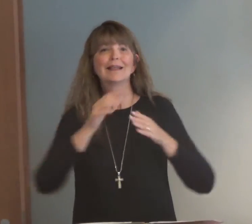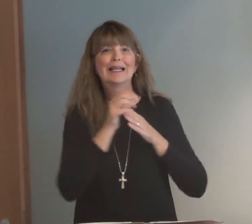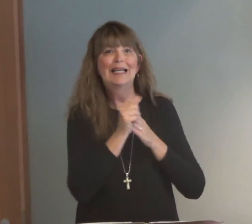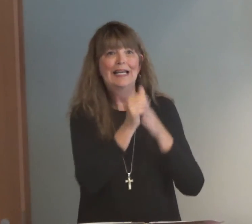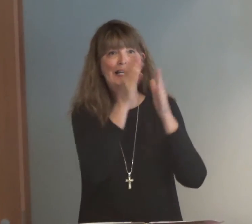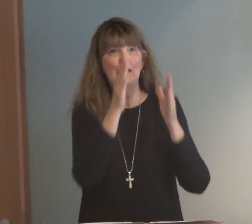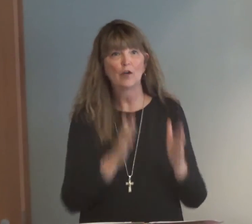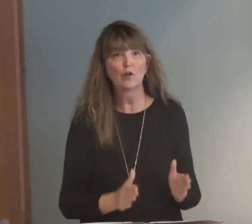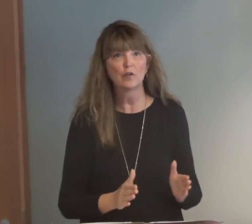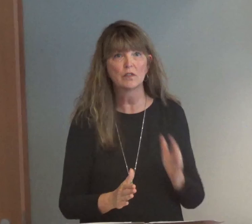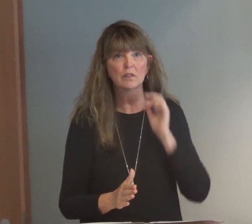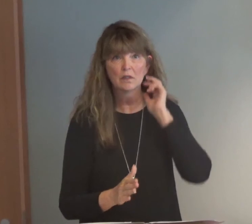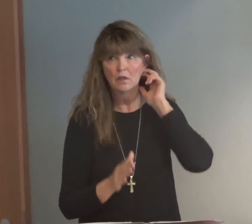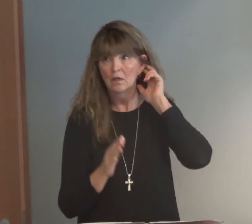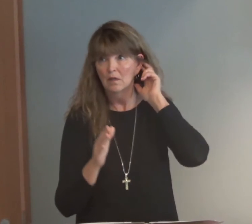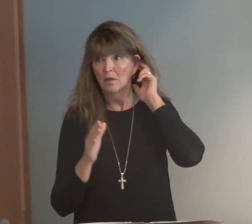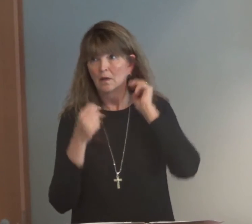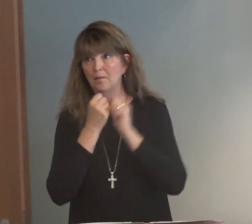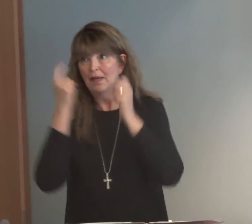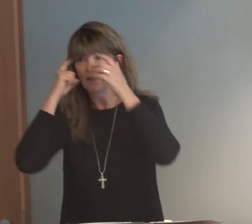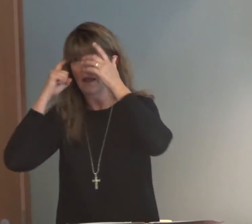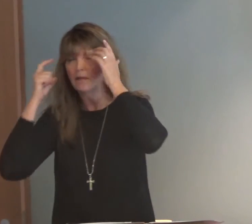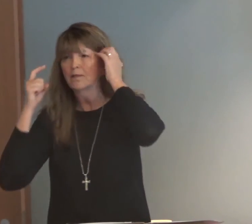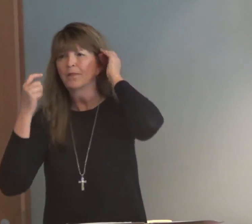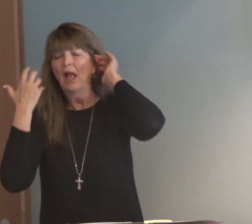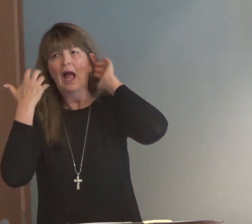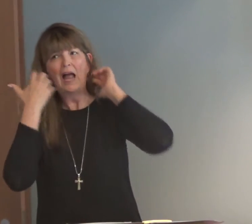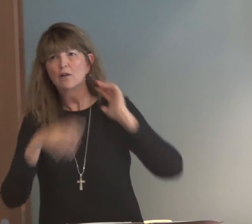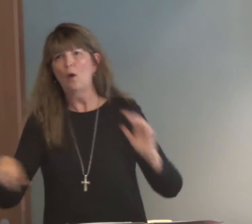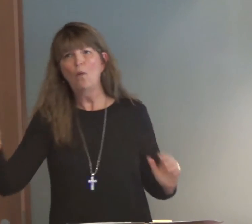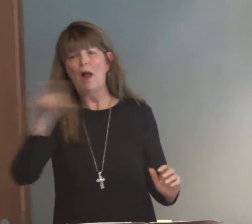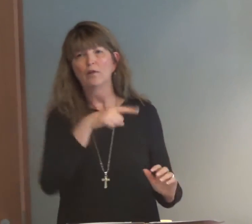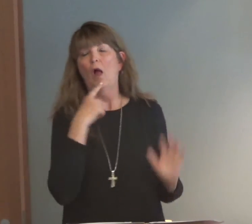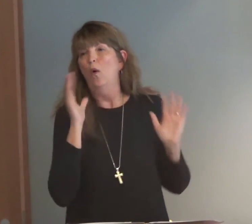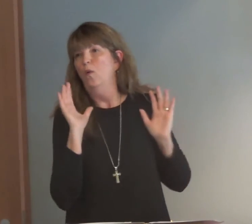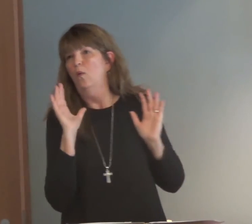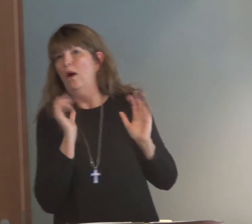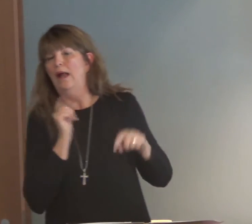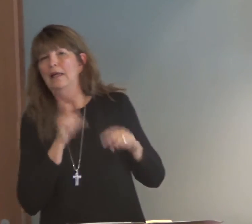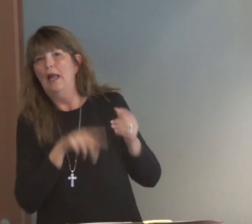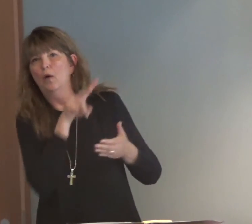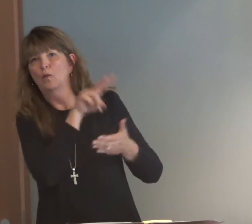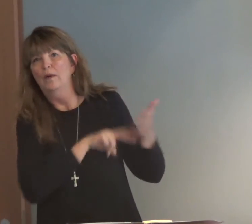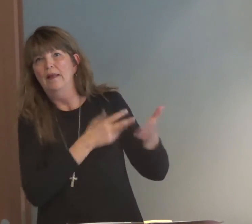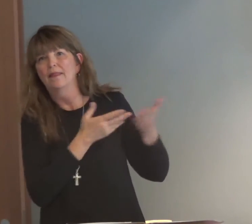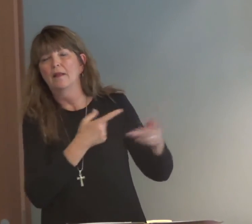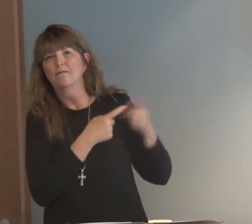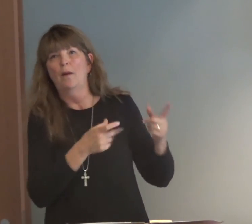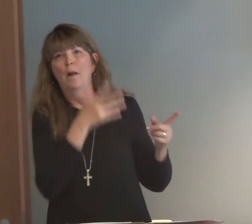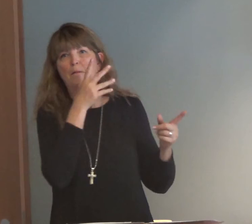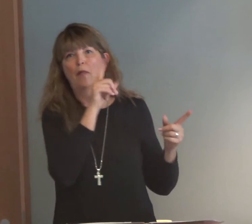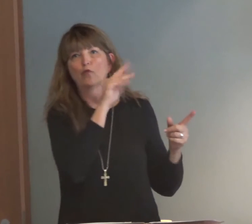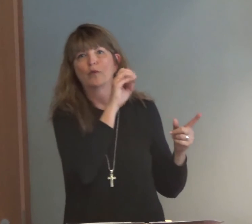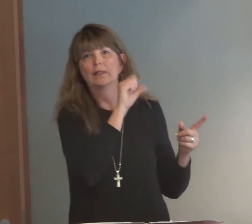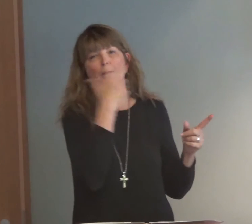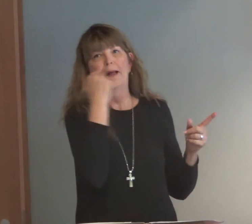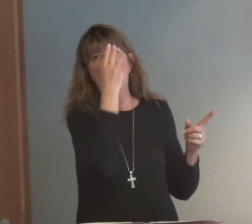I want you to be able to learn from a variety of different leaders. Do you understand that? I don't want you to think, oh, I can't read something from Mother